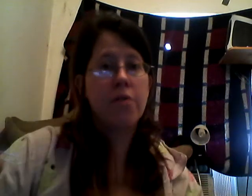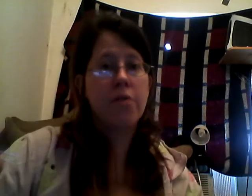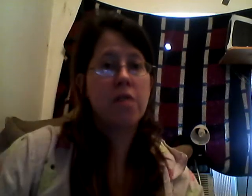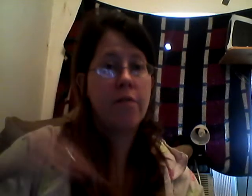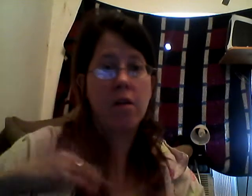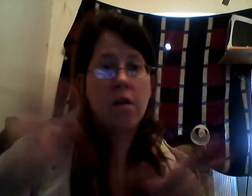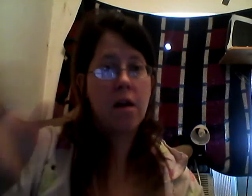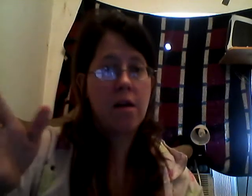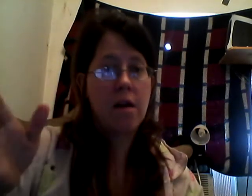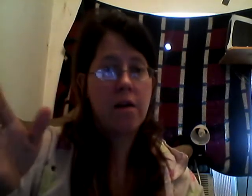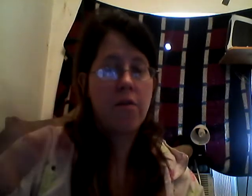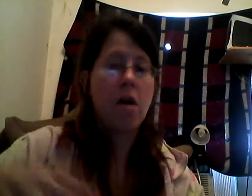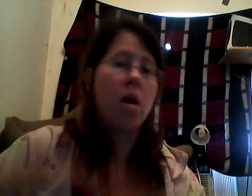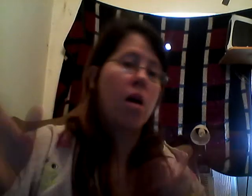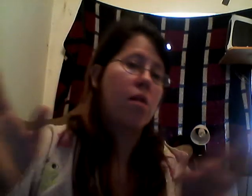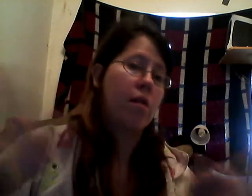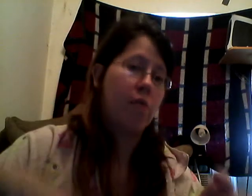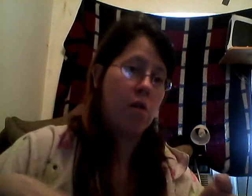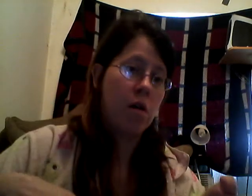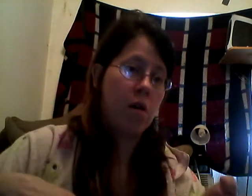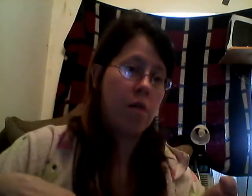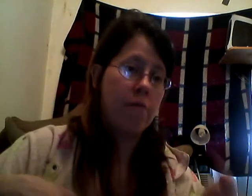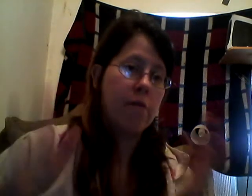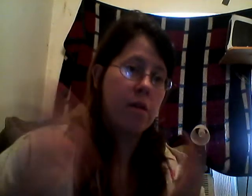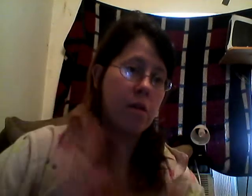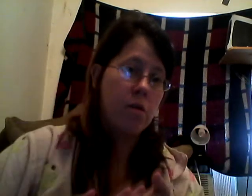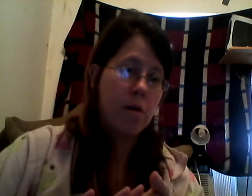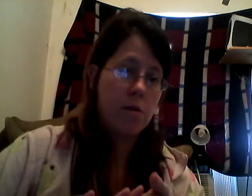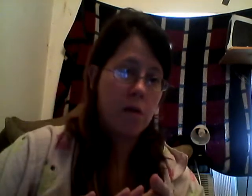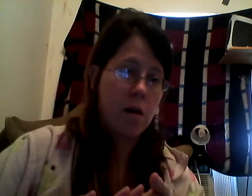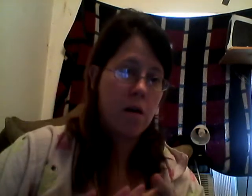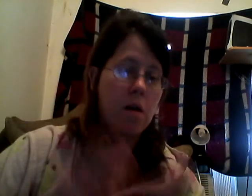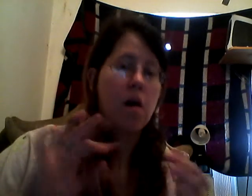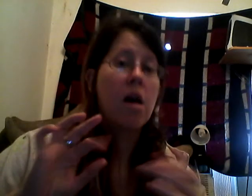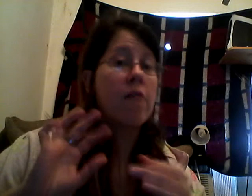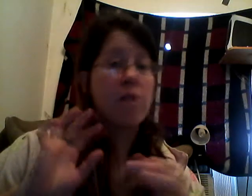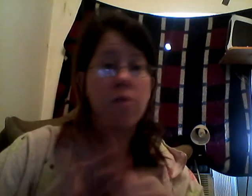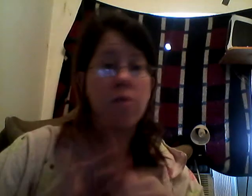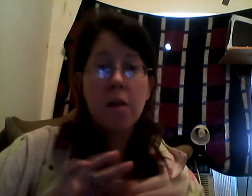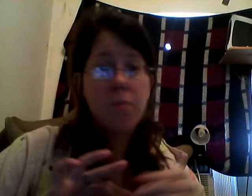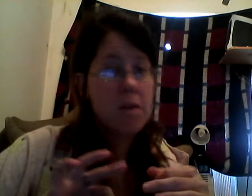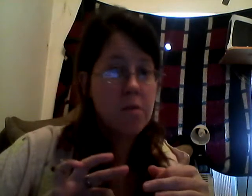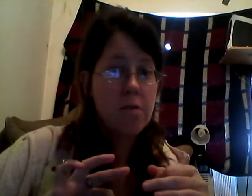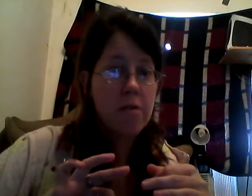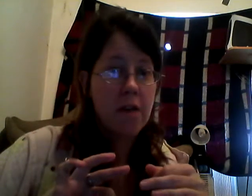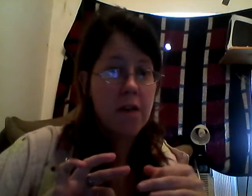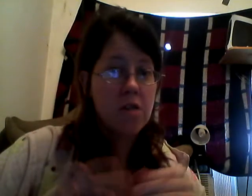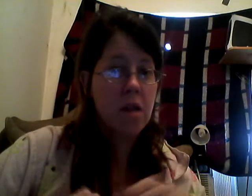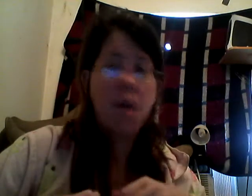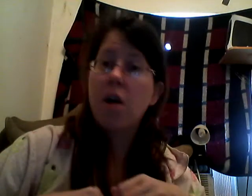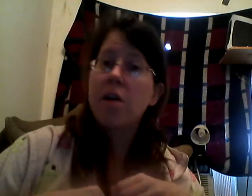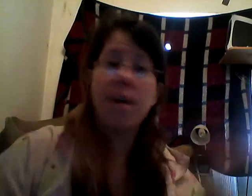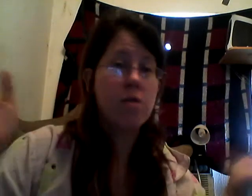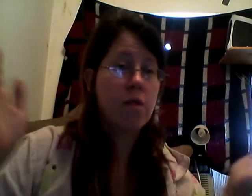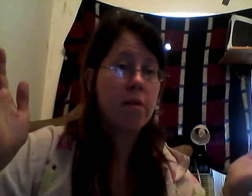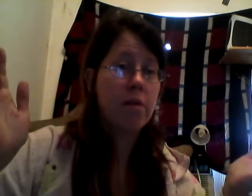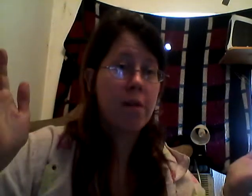set of another kind I have. They fall off, you glue another one on. If an acrylic breaks while you're on vacation, you can't do nothing about it.